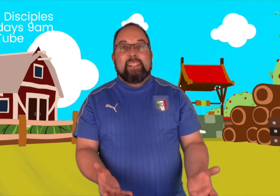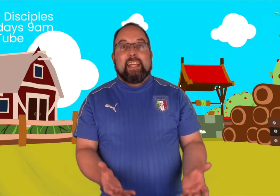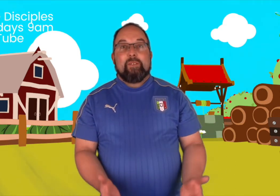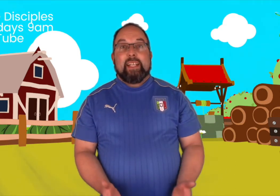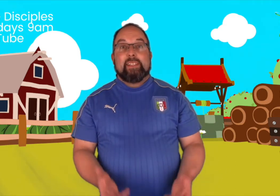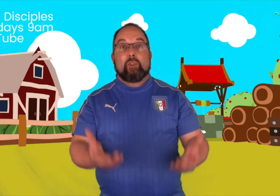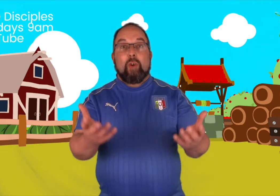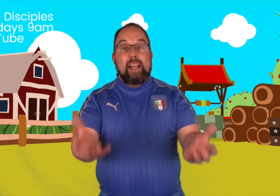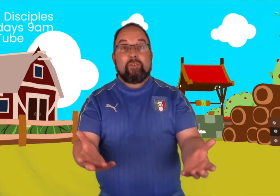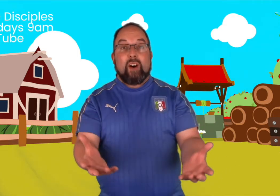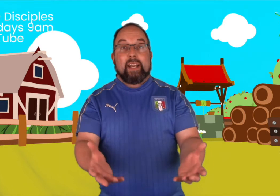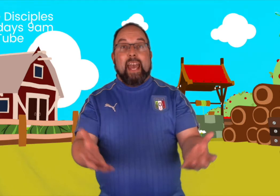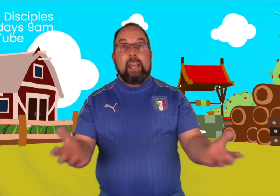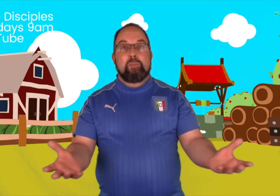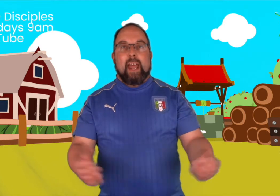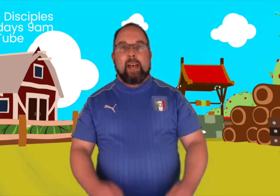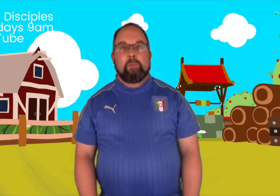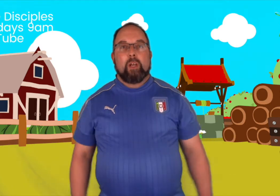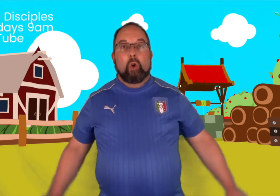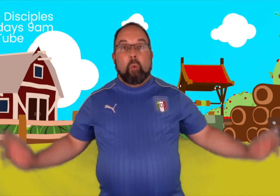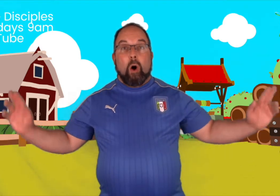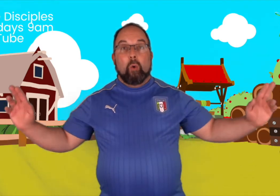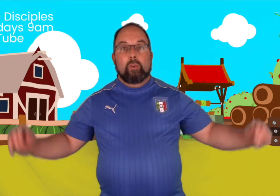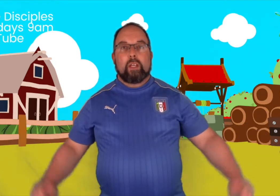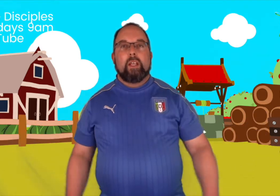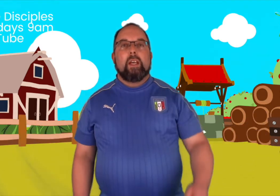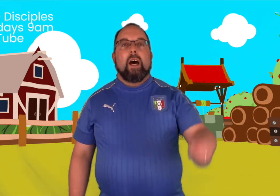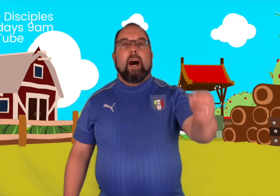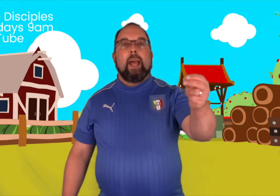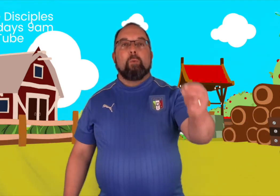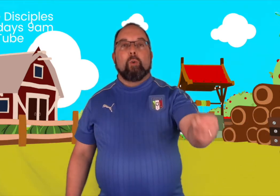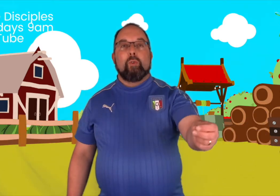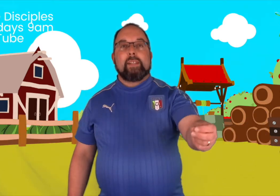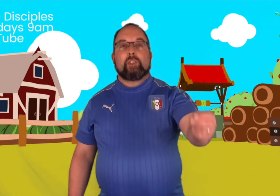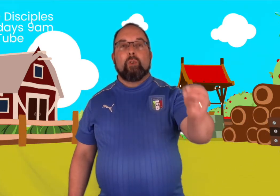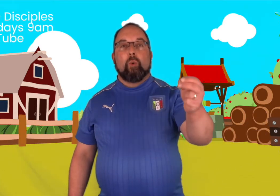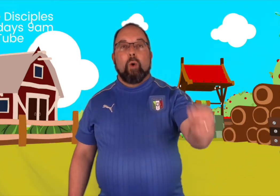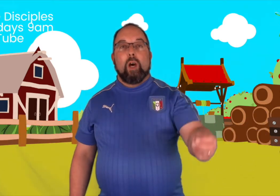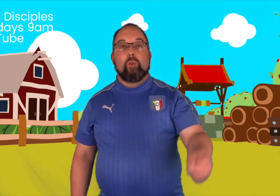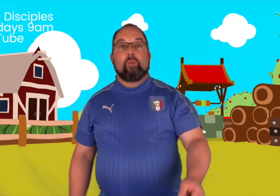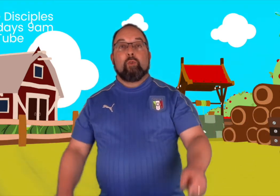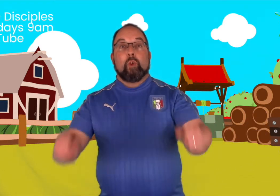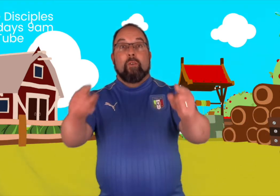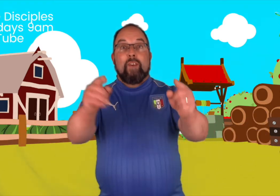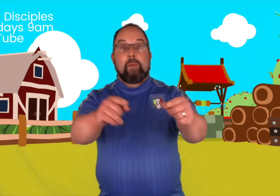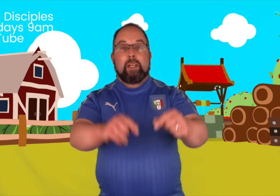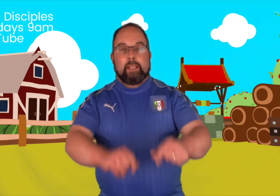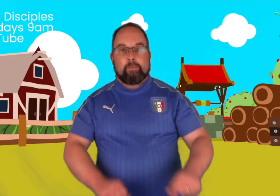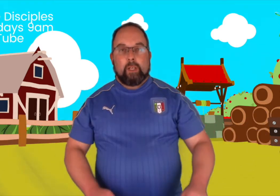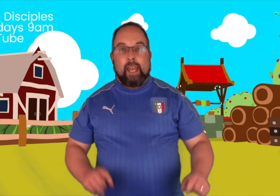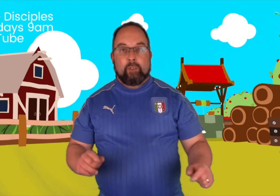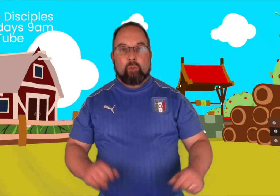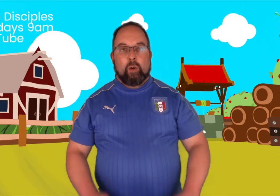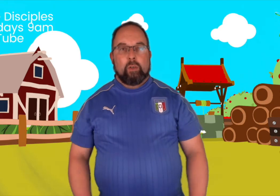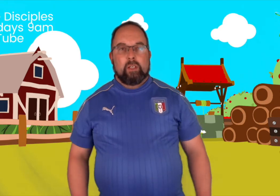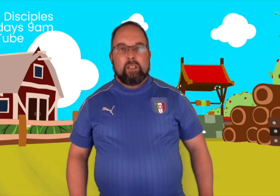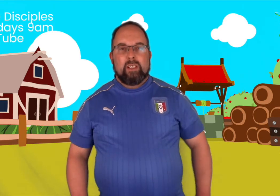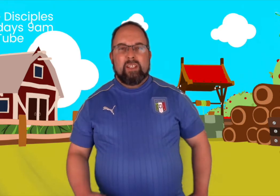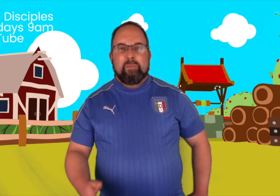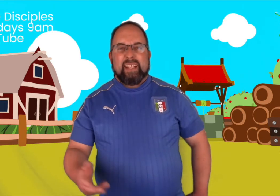given his grandfather, Abraham. And, quote, I will rescue the world through your family, end quote. But then,